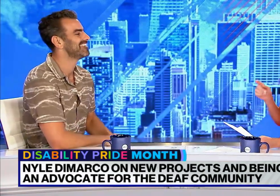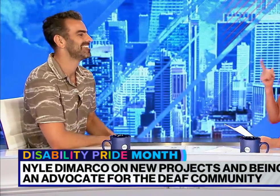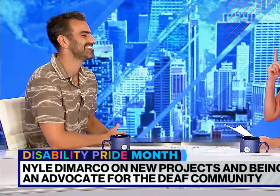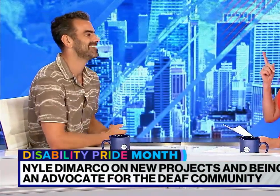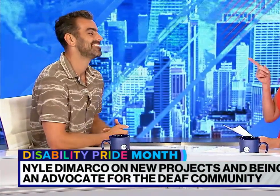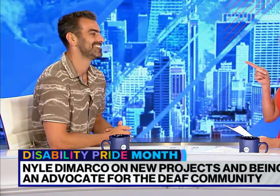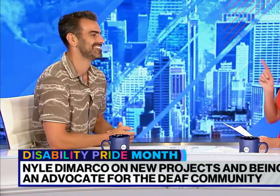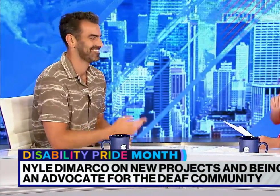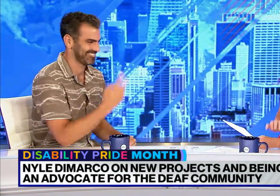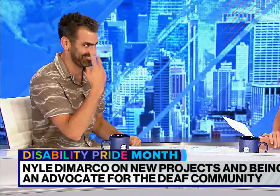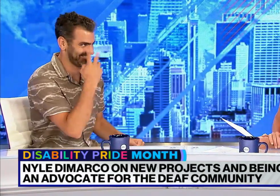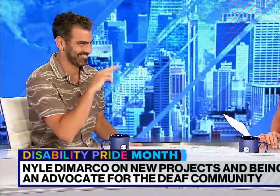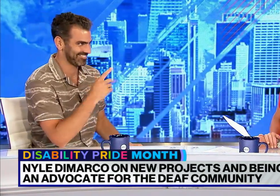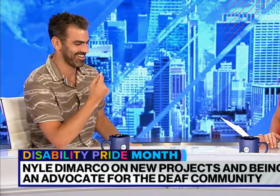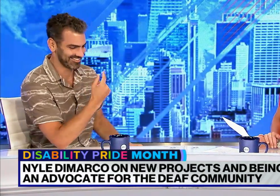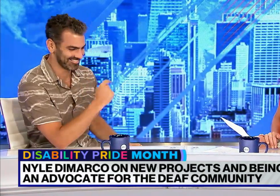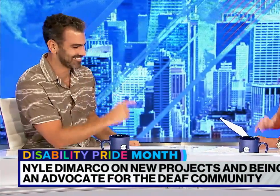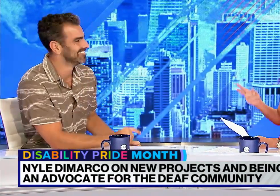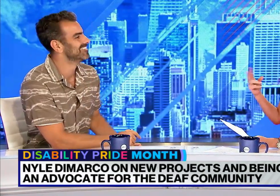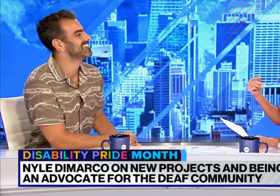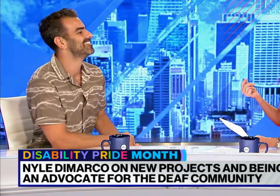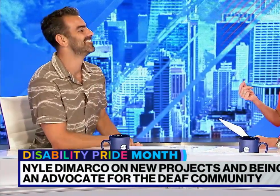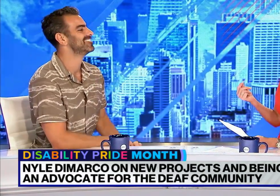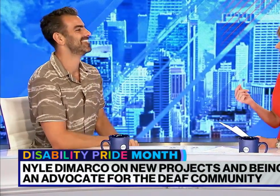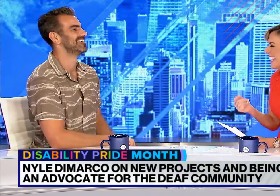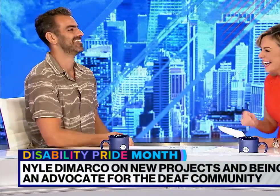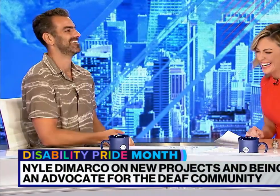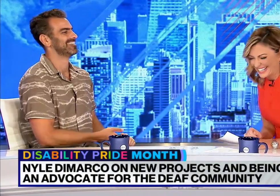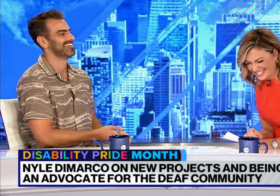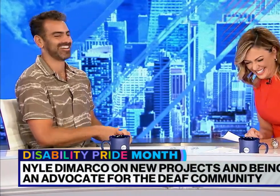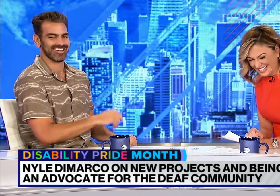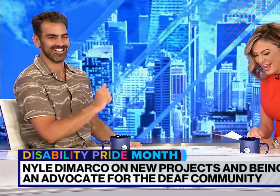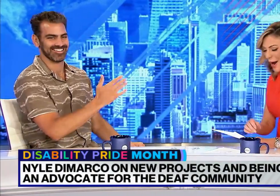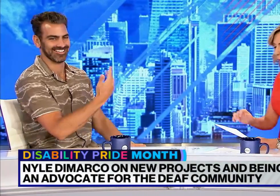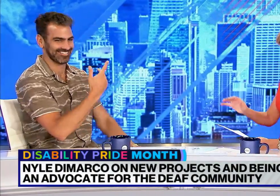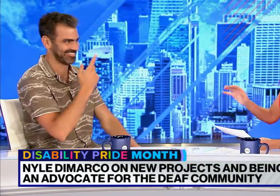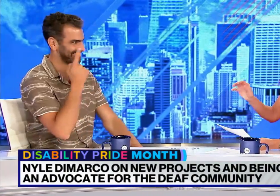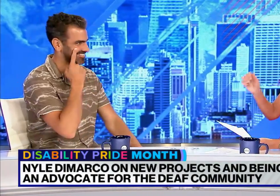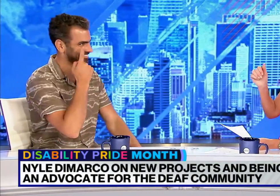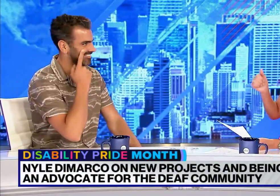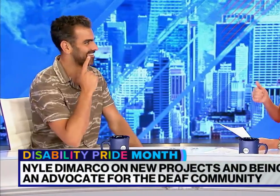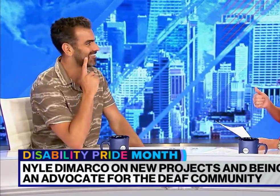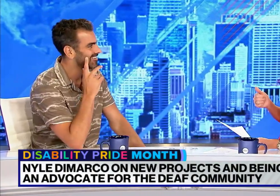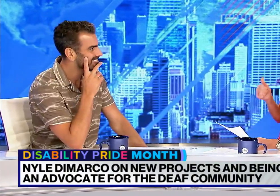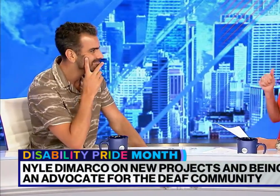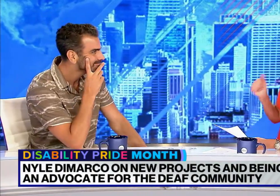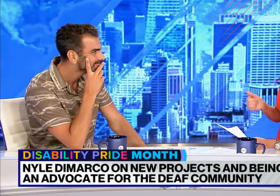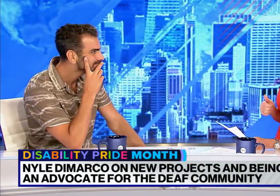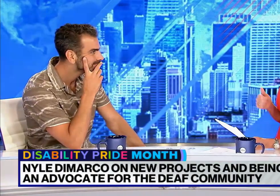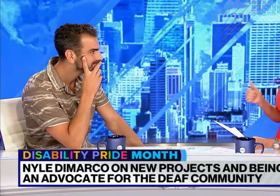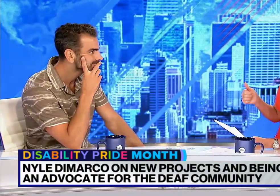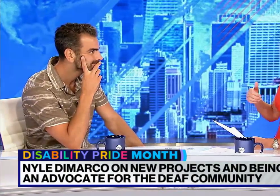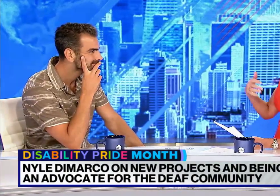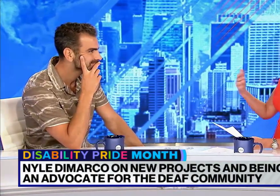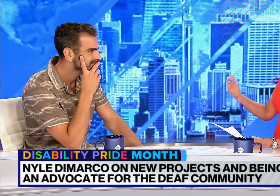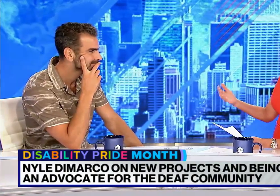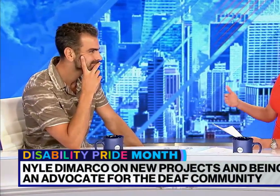Yeah. You know what I'm up to. You can see what's coming. All right. Yeah, we'll see. So as we wait for deaf punk and